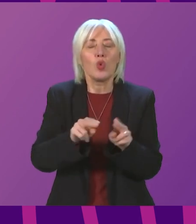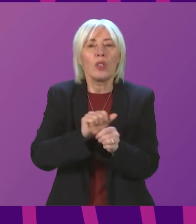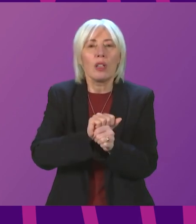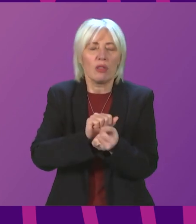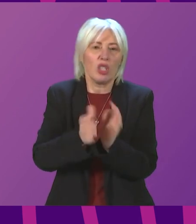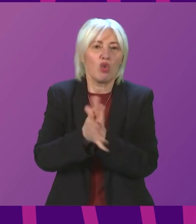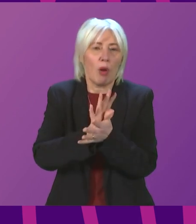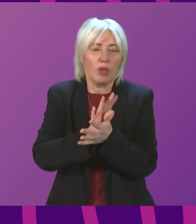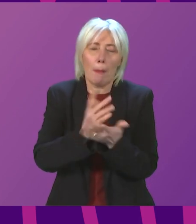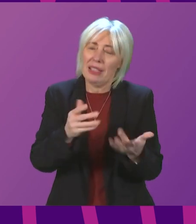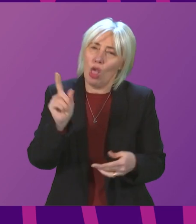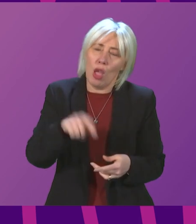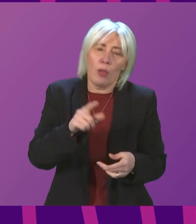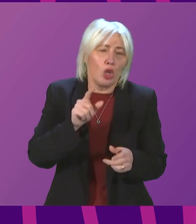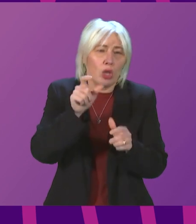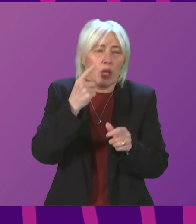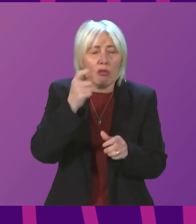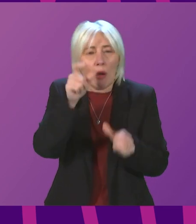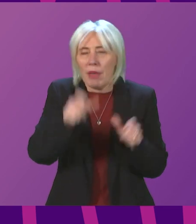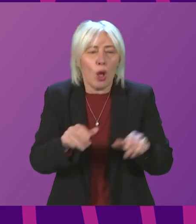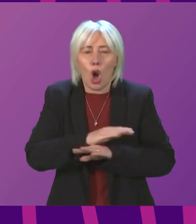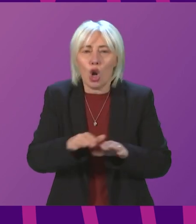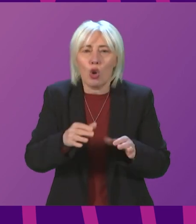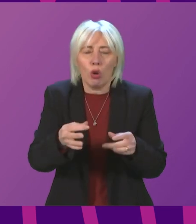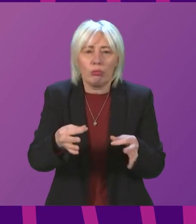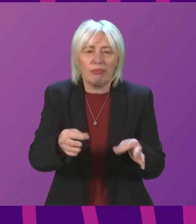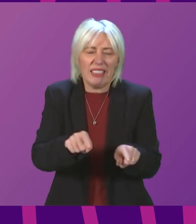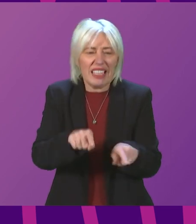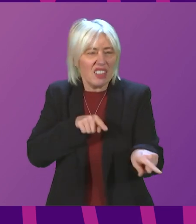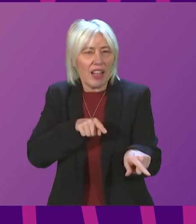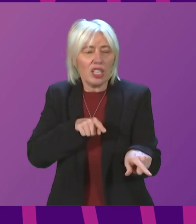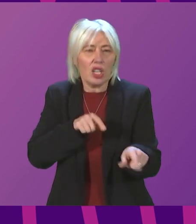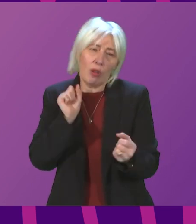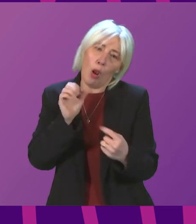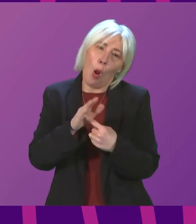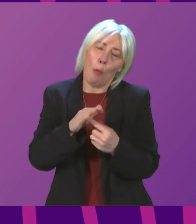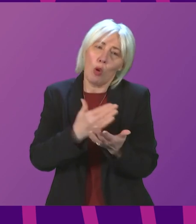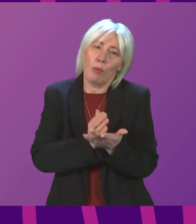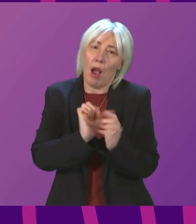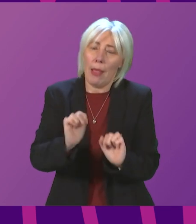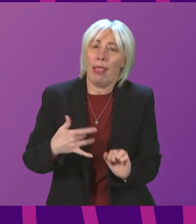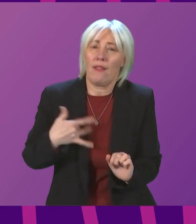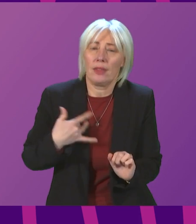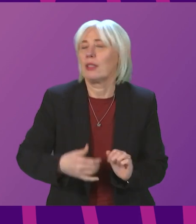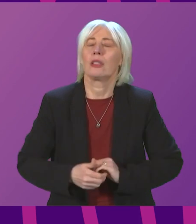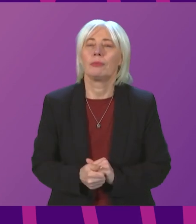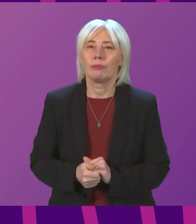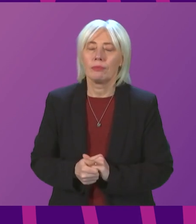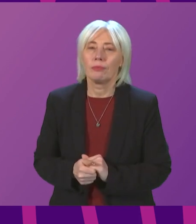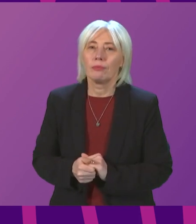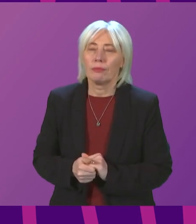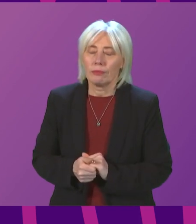people are not further disadvantaged at such a crucial point in their lives? First Minister. Well, firstly,